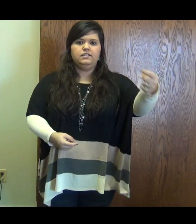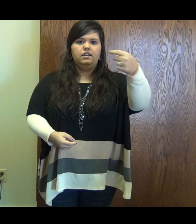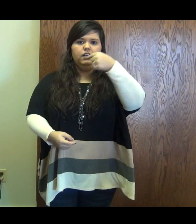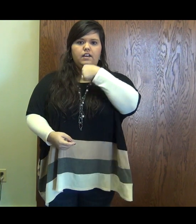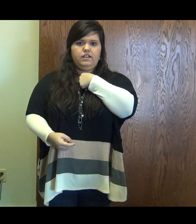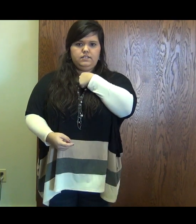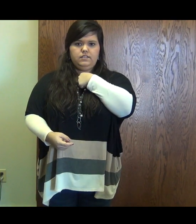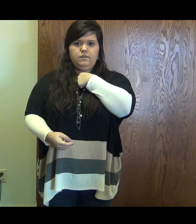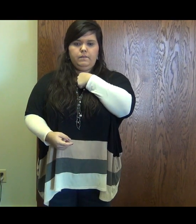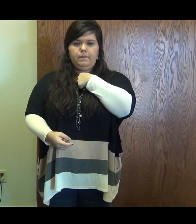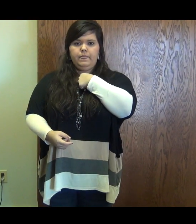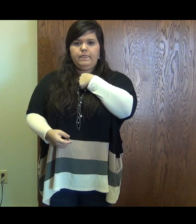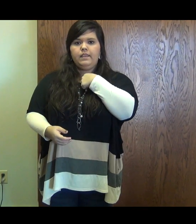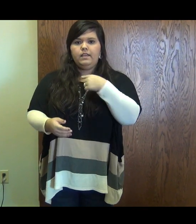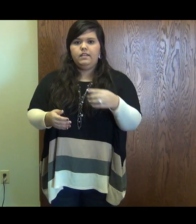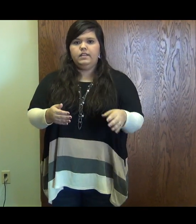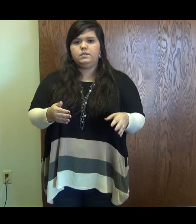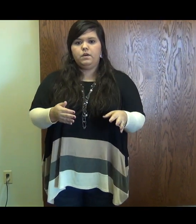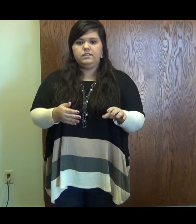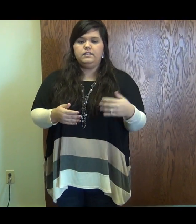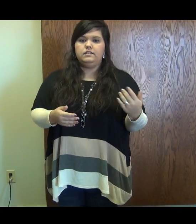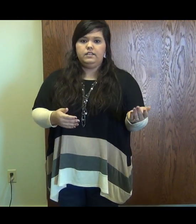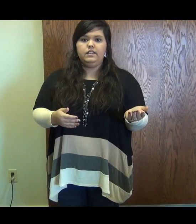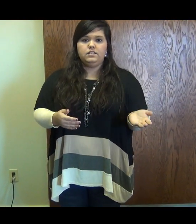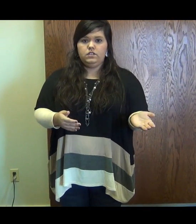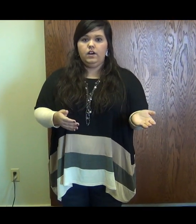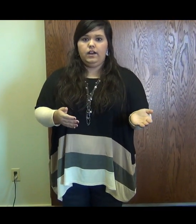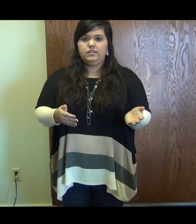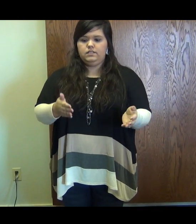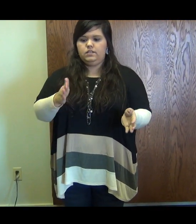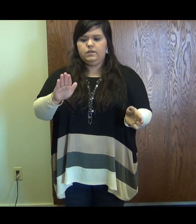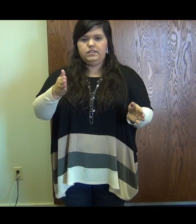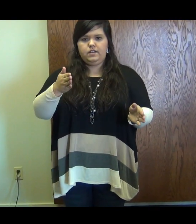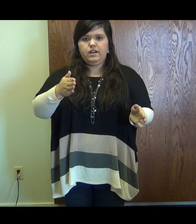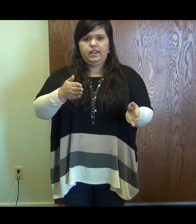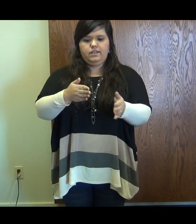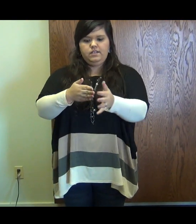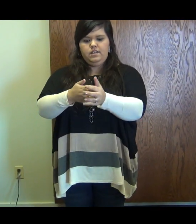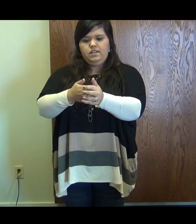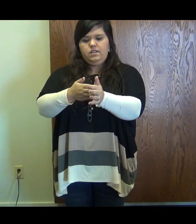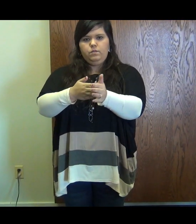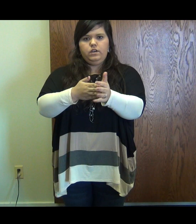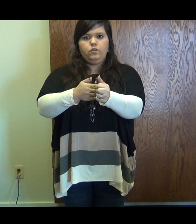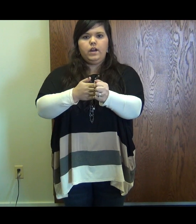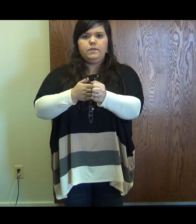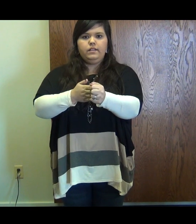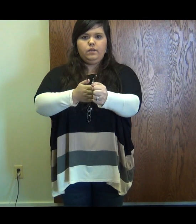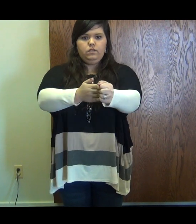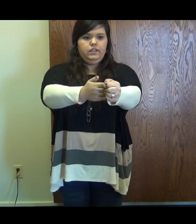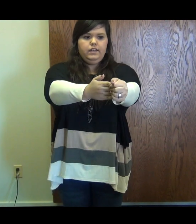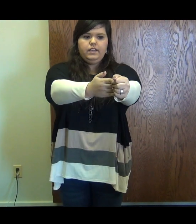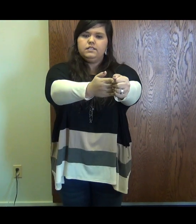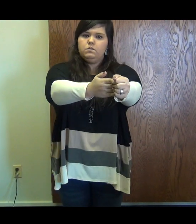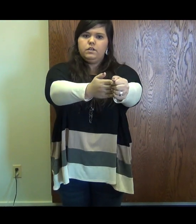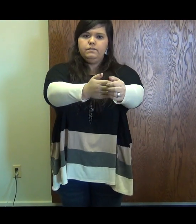us. The next part says, lead us not. So we're going to take our hand, we're going to grab it like we're leading it somewhere,